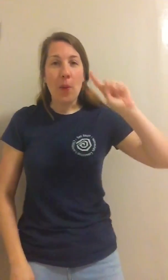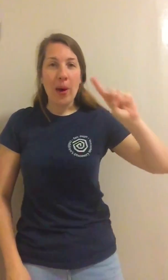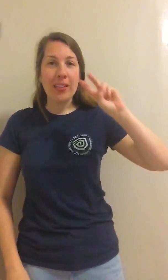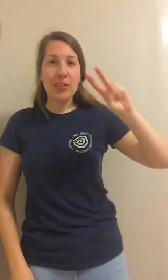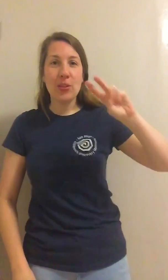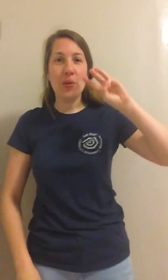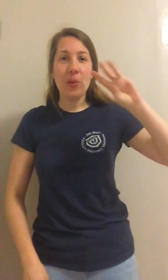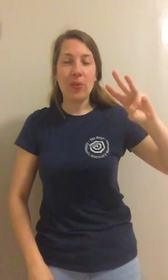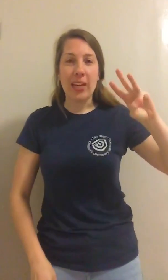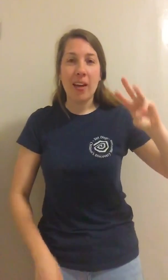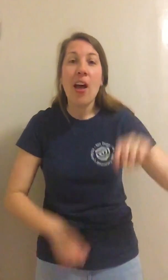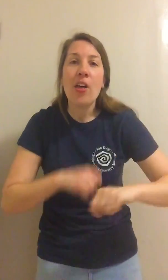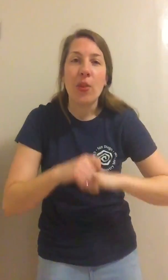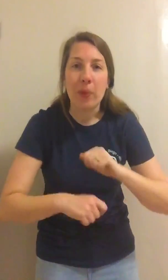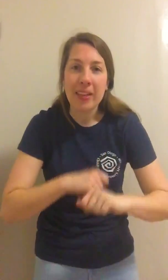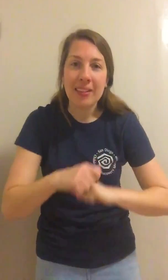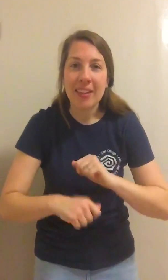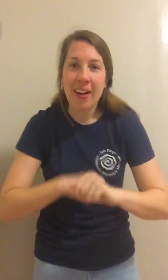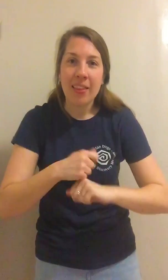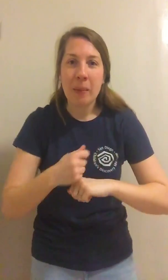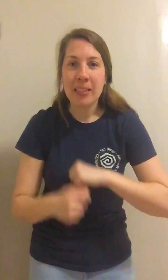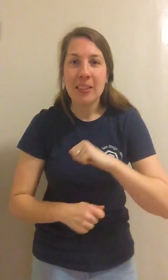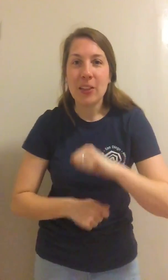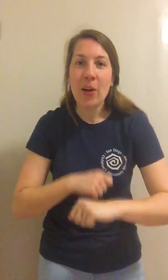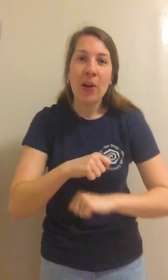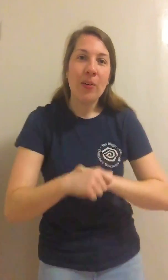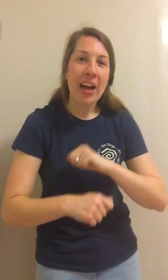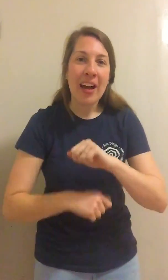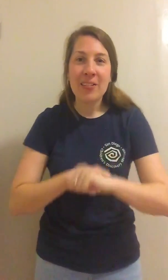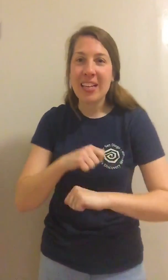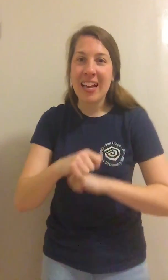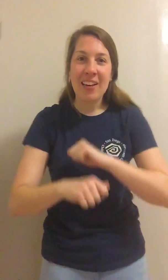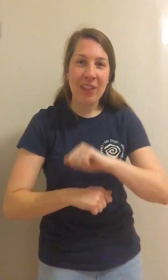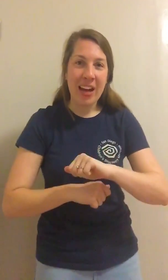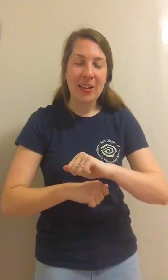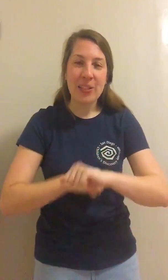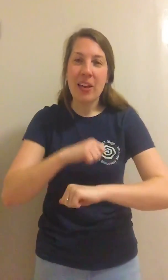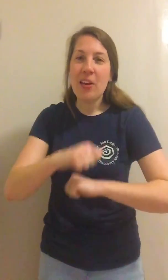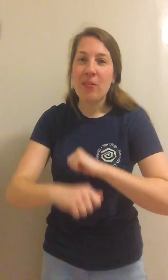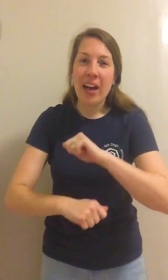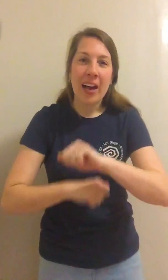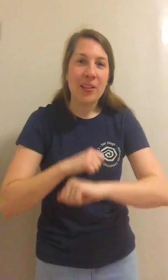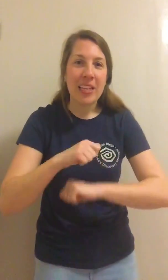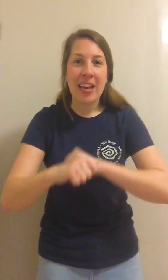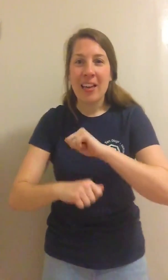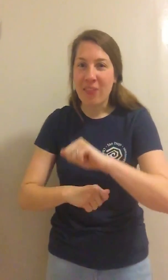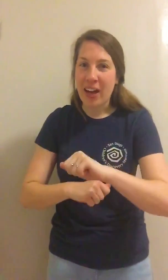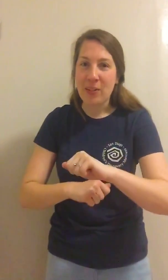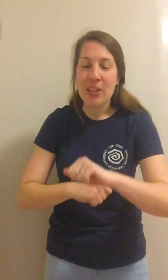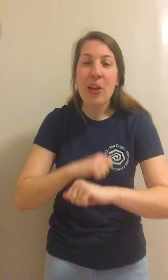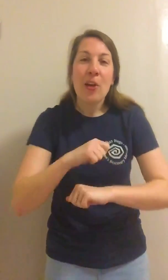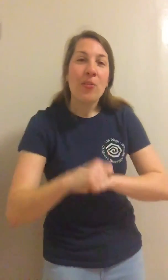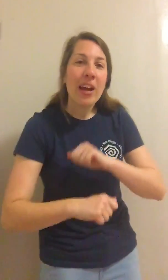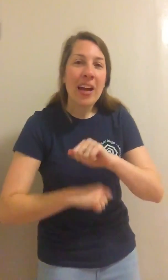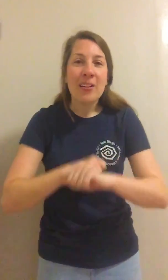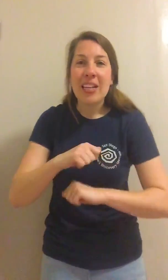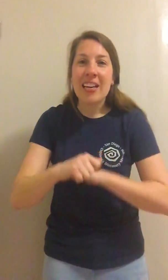one, two, three. The wheels on the bus go round and round, round and round, round and